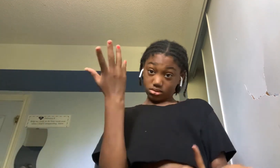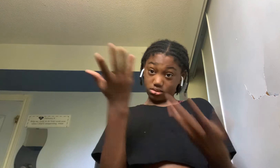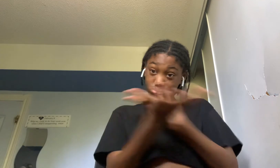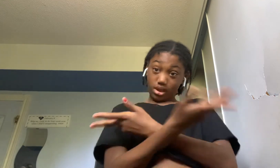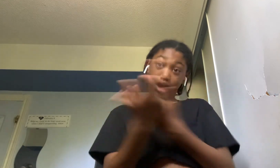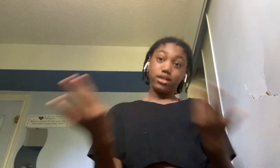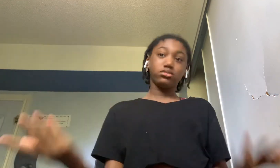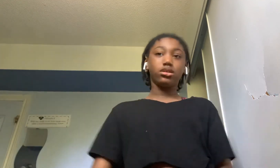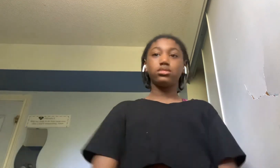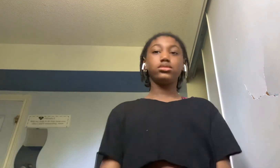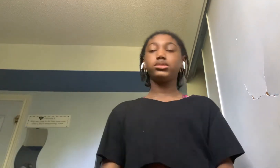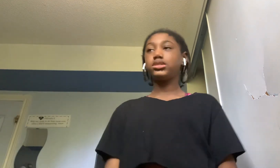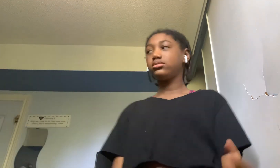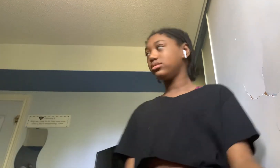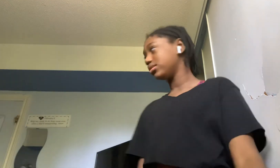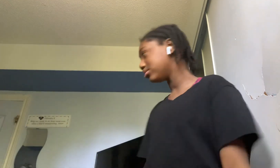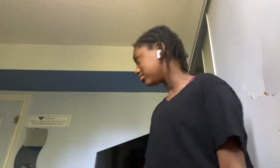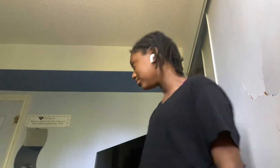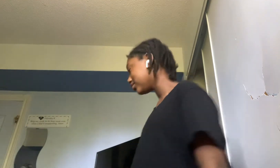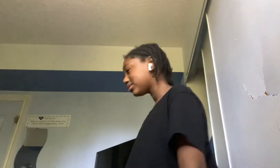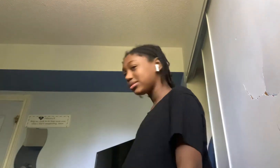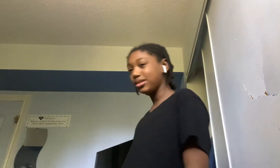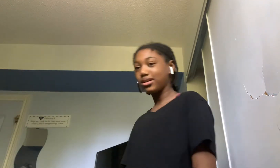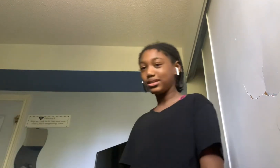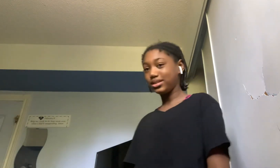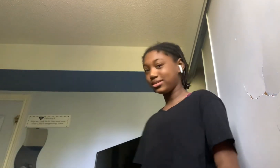i don't know do what you do this is not easy